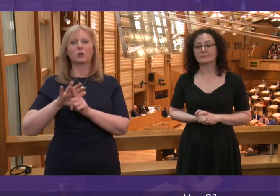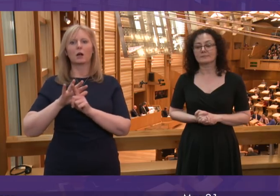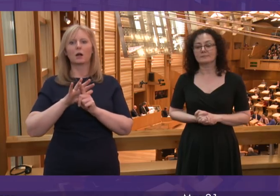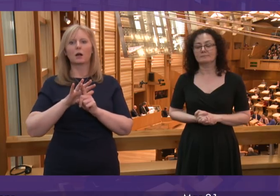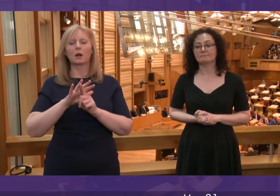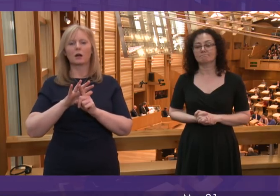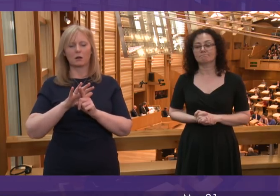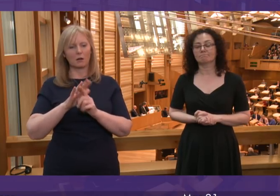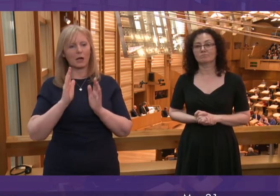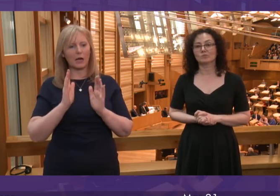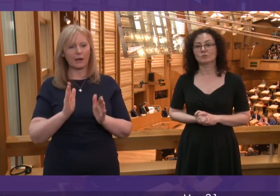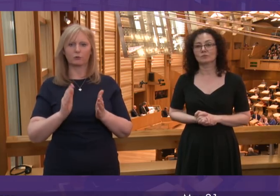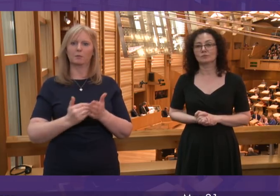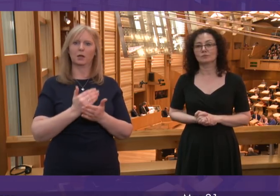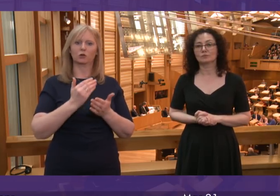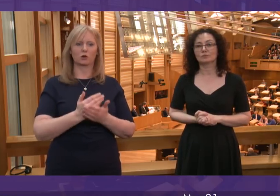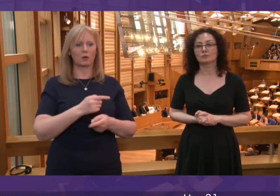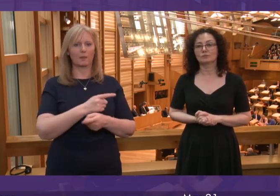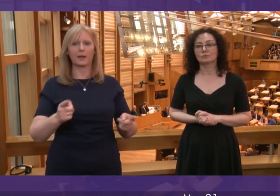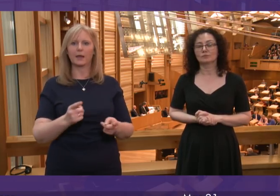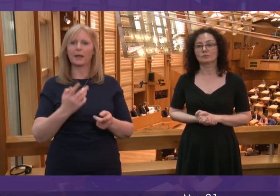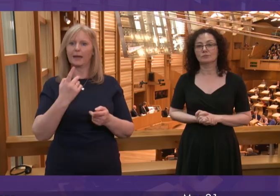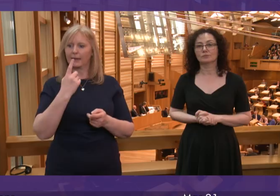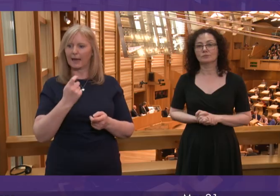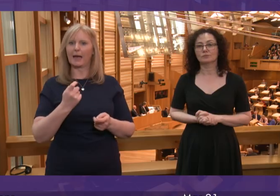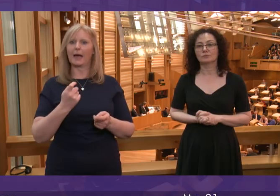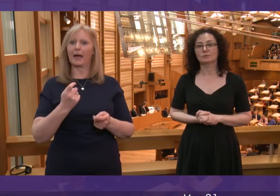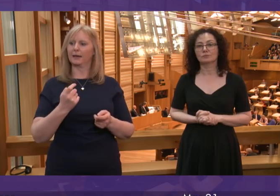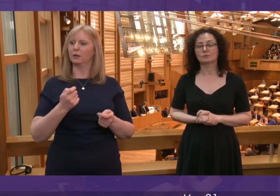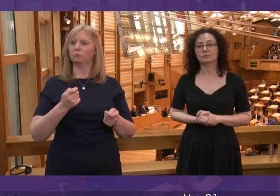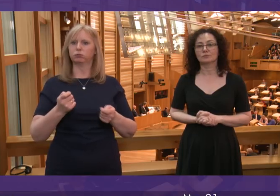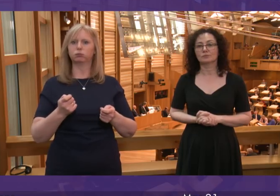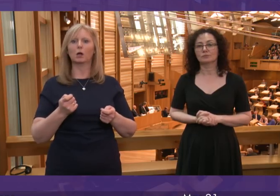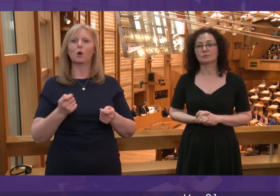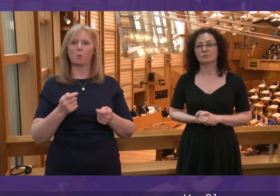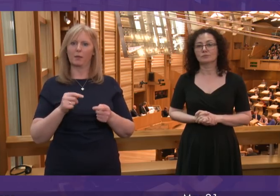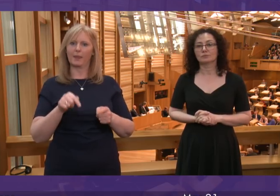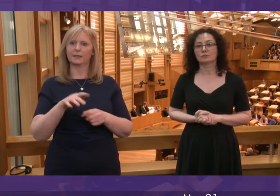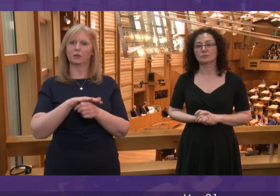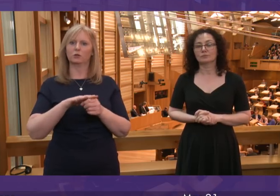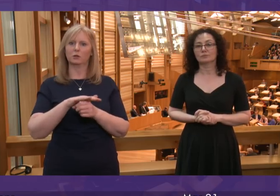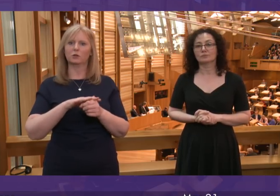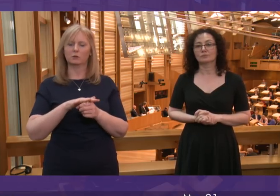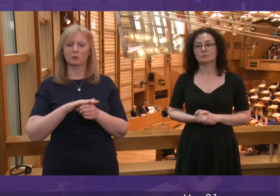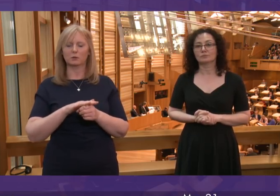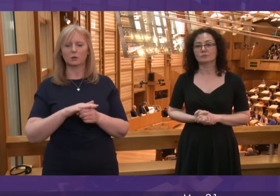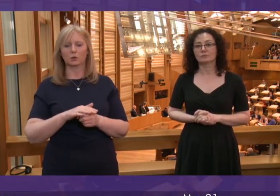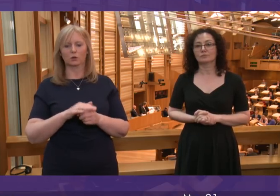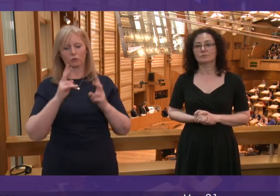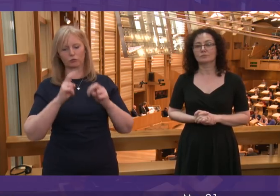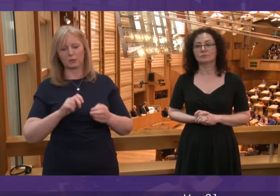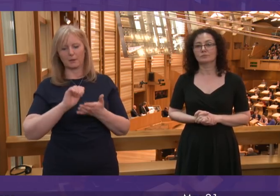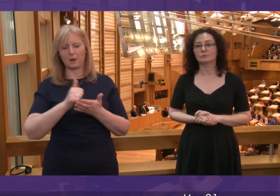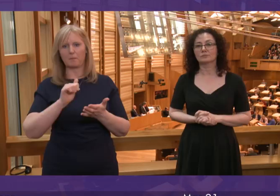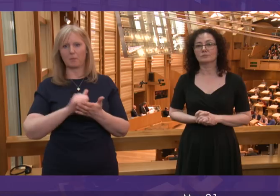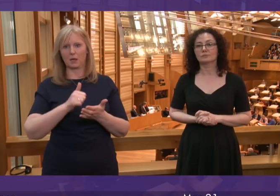that our young people are equipped to deal with that properly. I've already referred to some of the research that we'll publish and some of the work that will